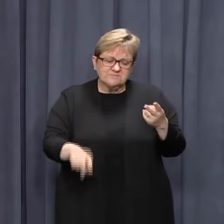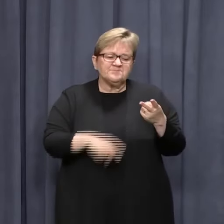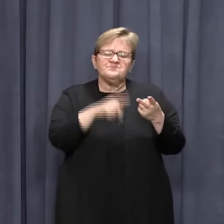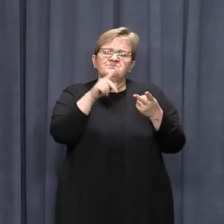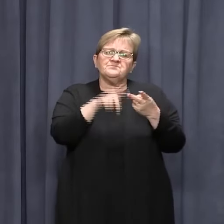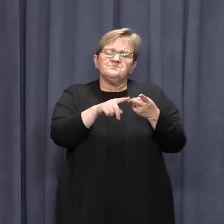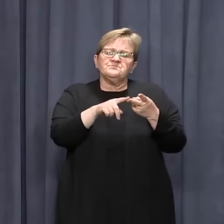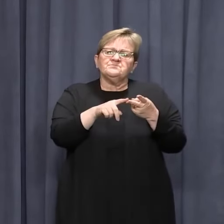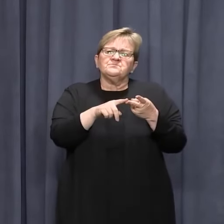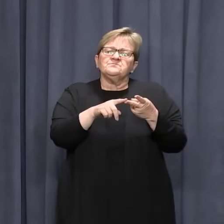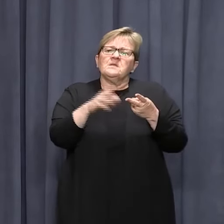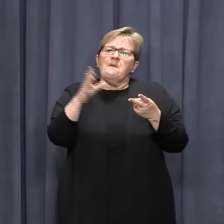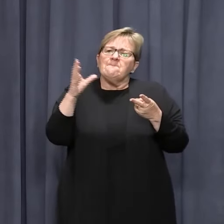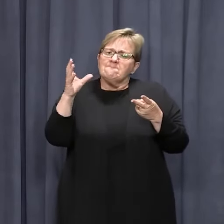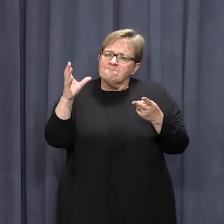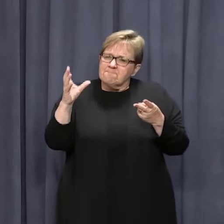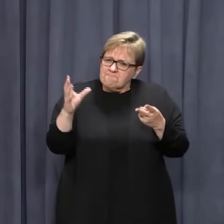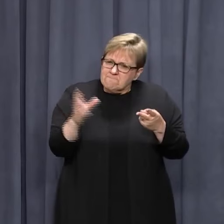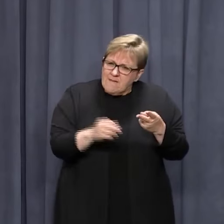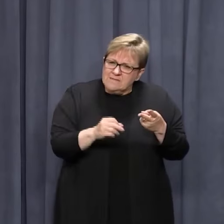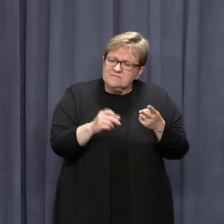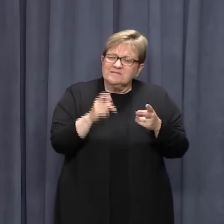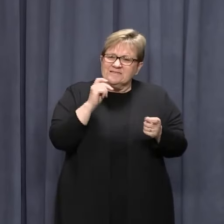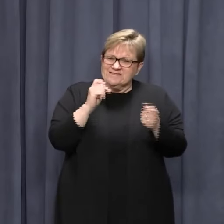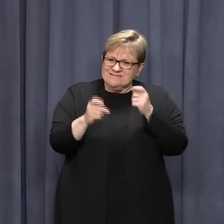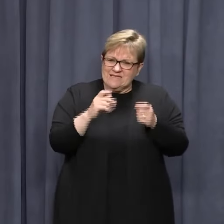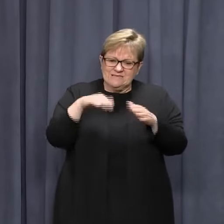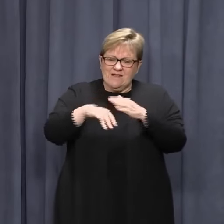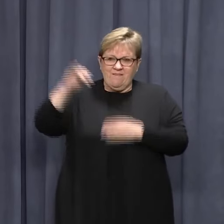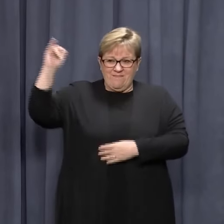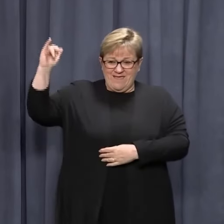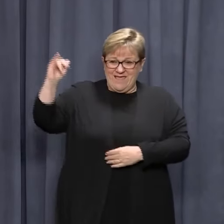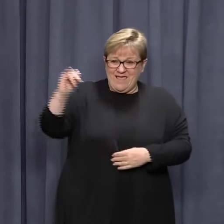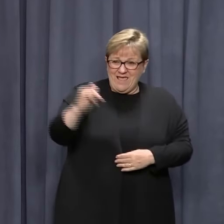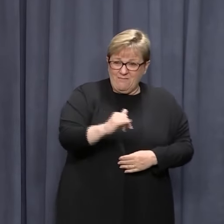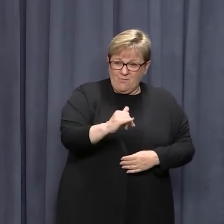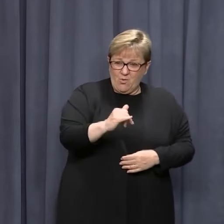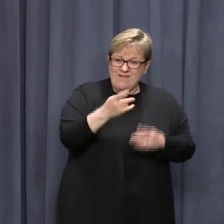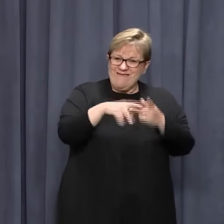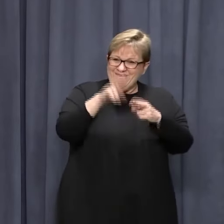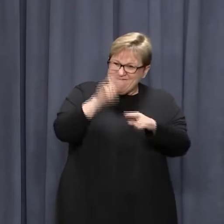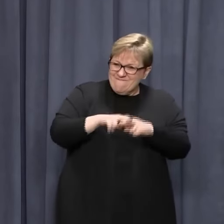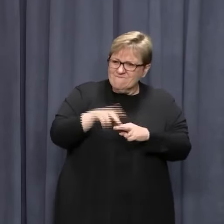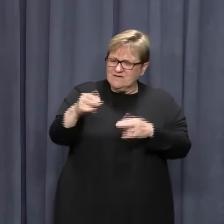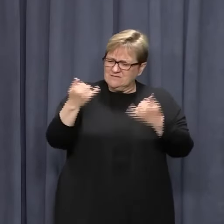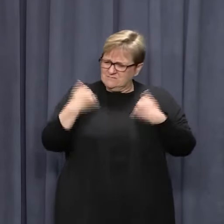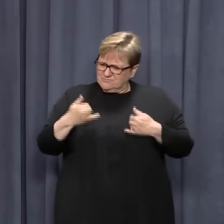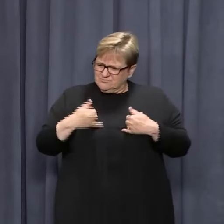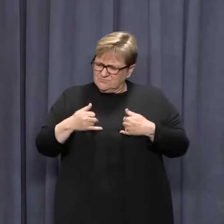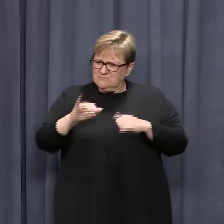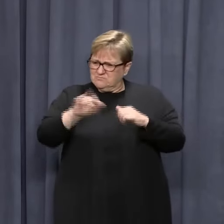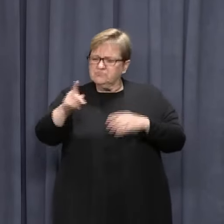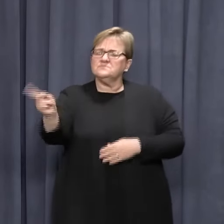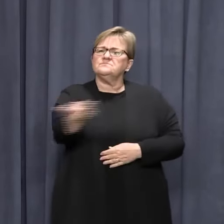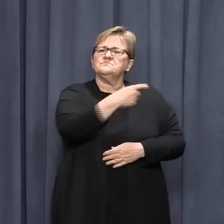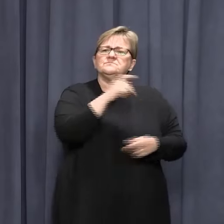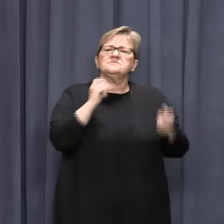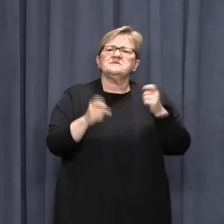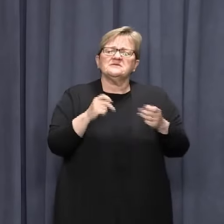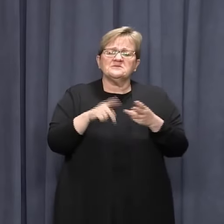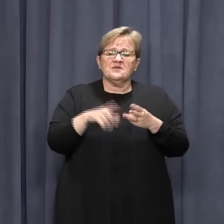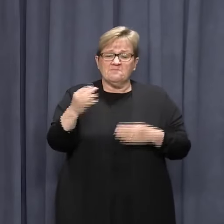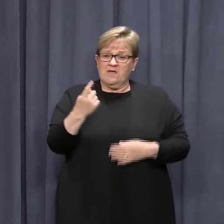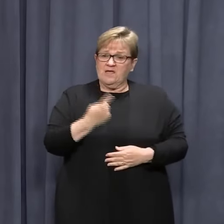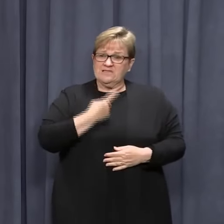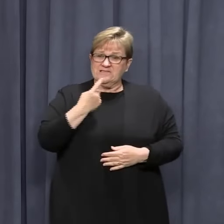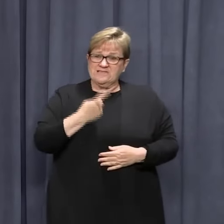Travellers must take a COVID-19 test at the airport COVID clinic if deemed necessary by a health clinician. They must